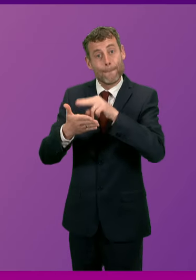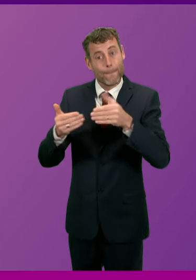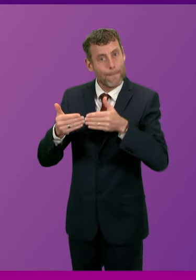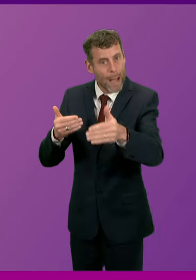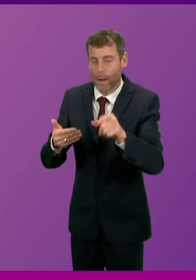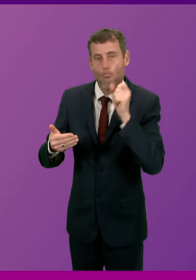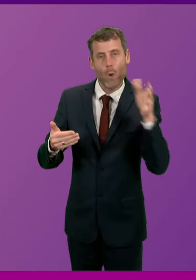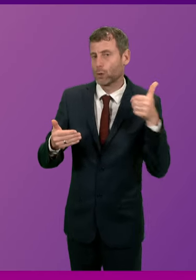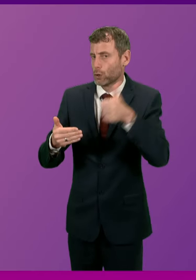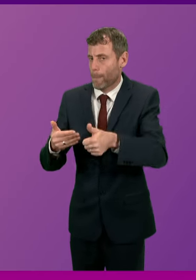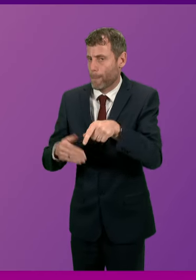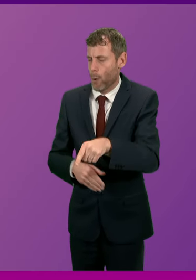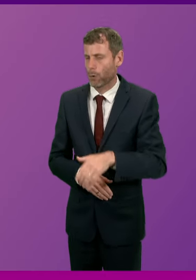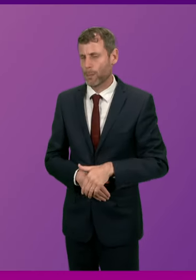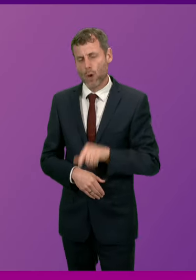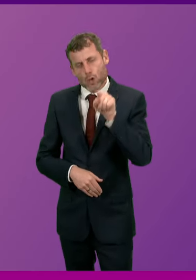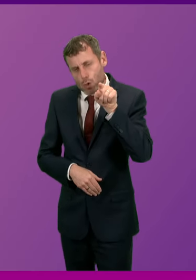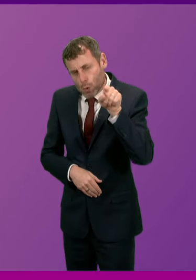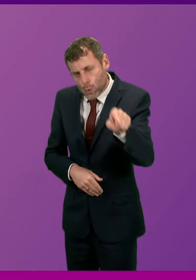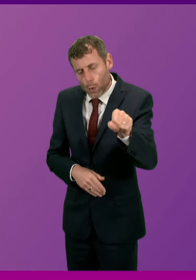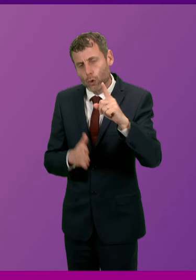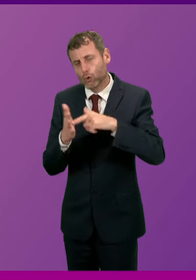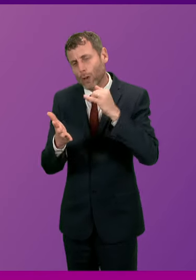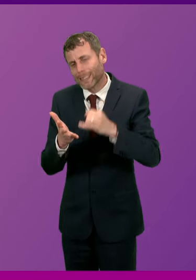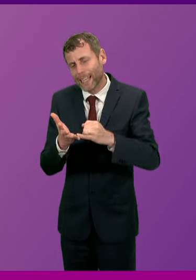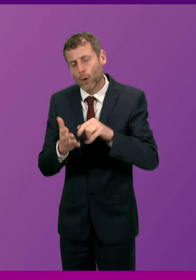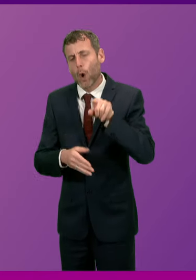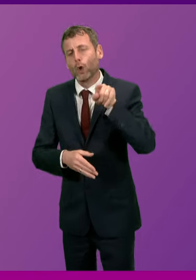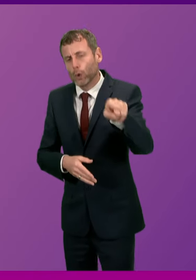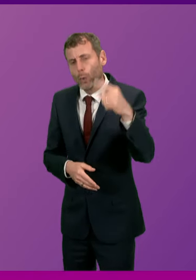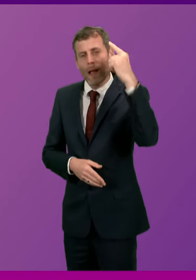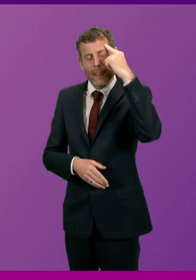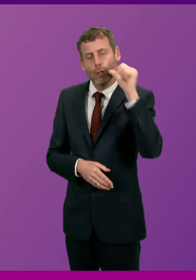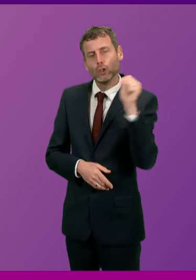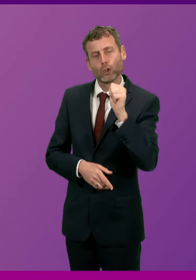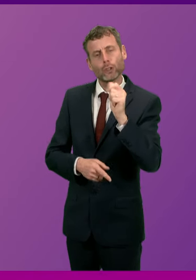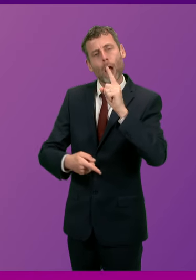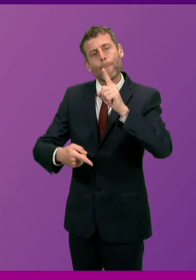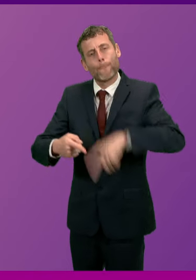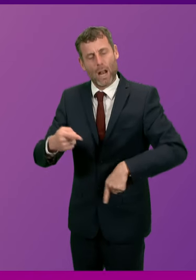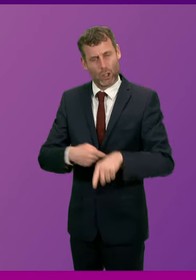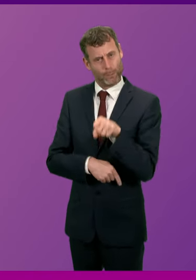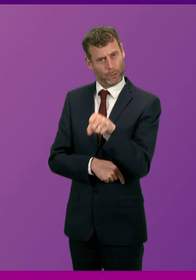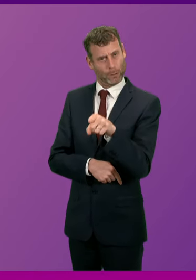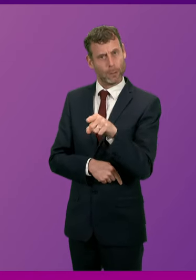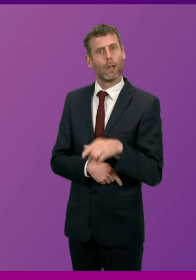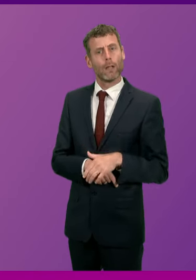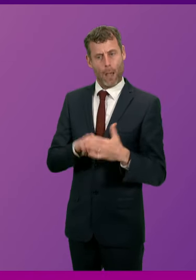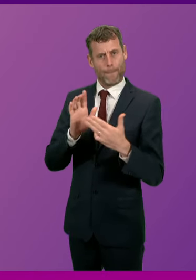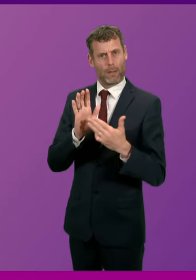what does John Swinney personally think would have been a suitable punishment for the disgraced former Health Secretary?